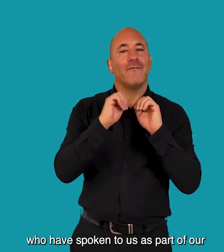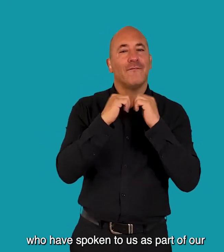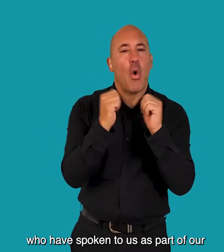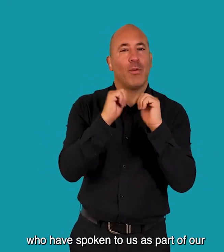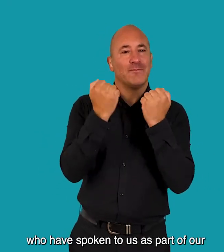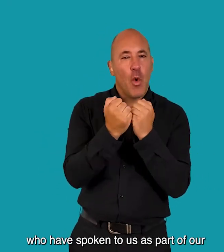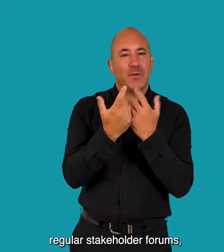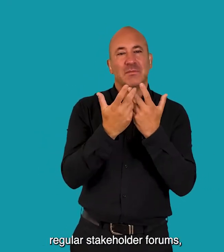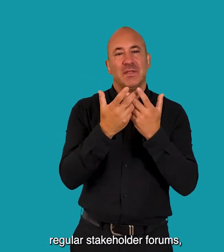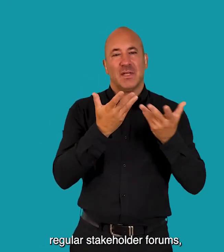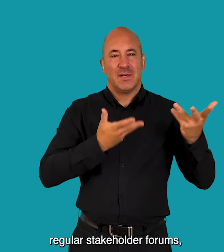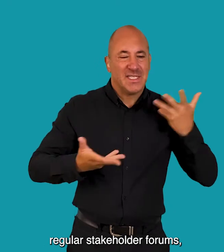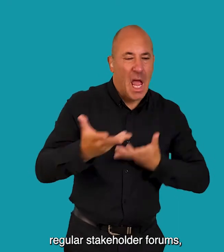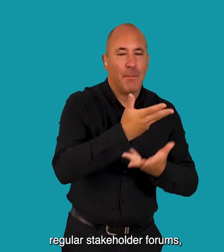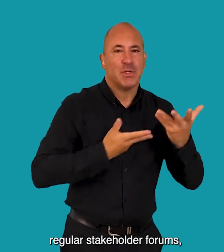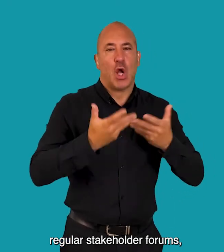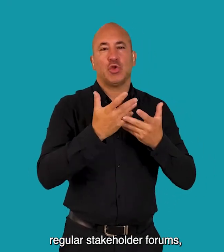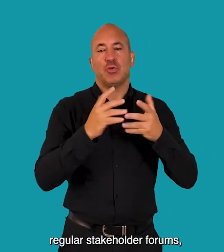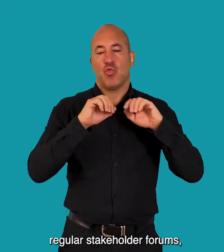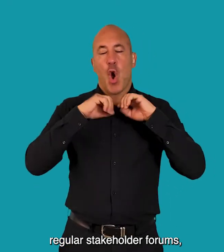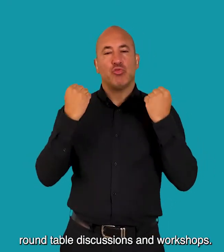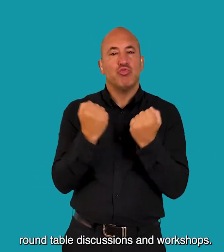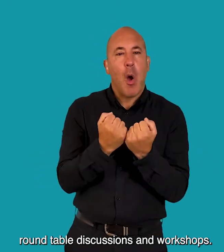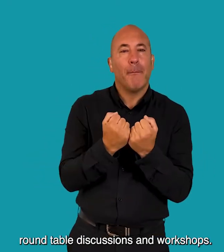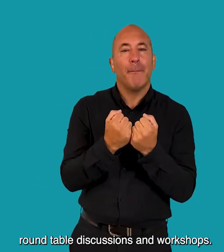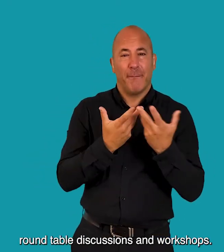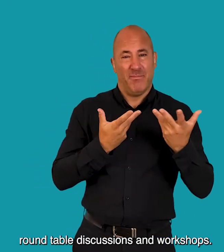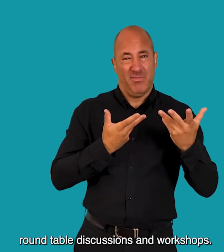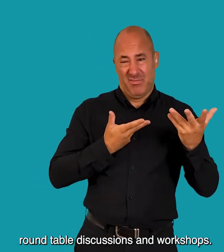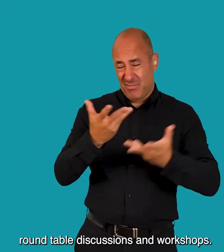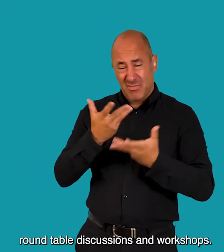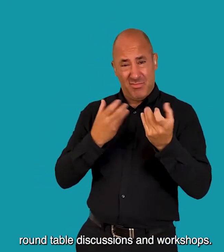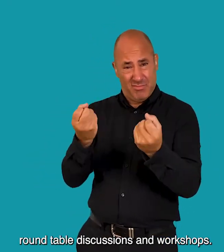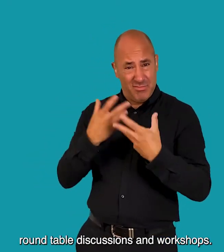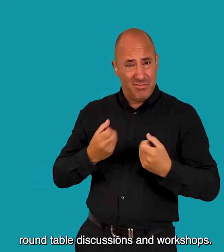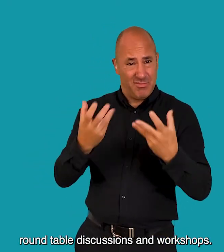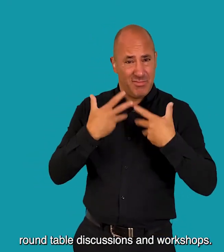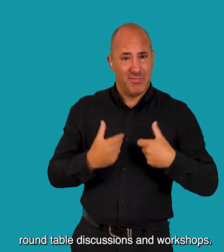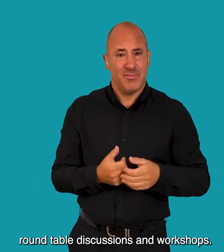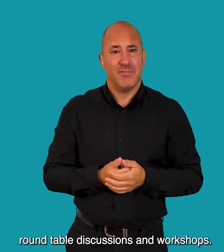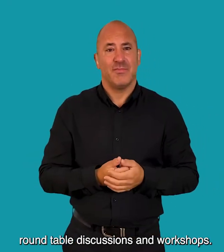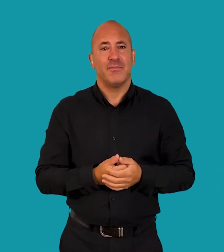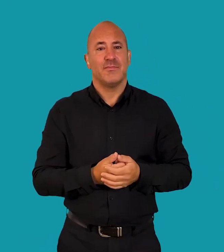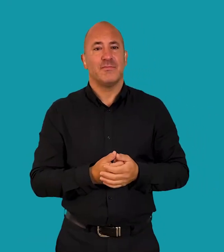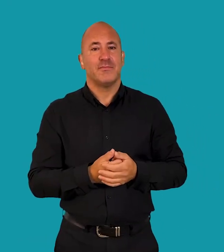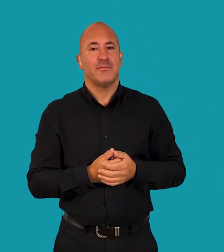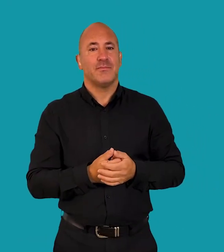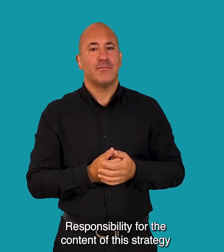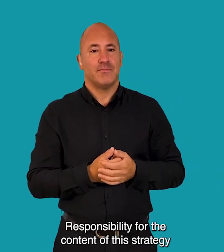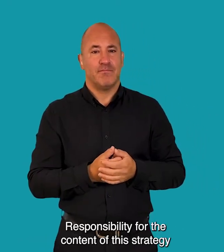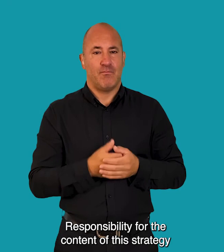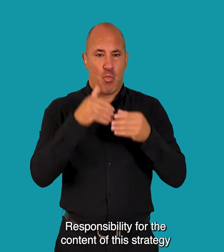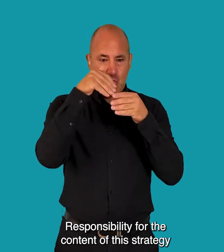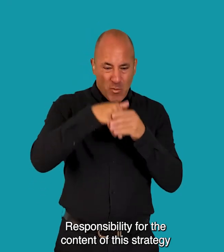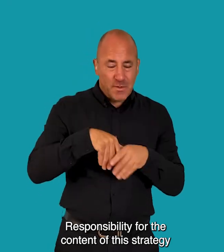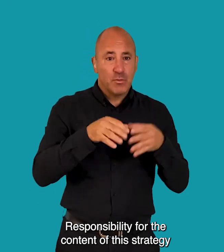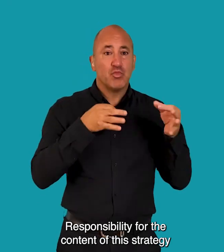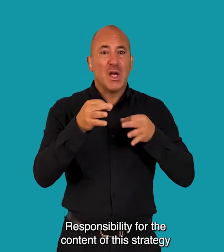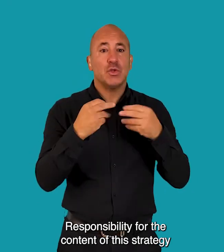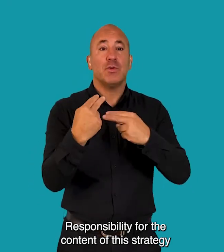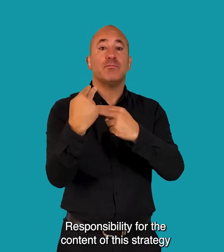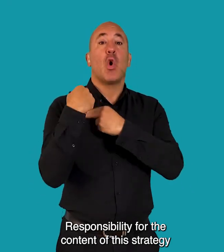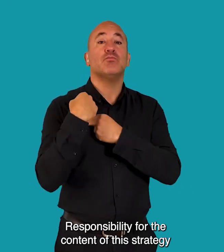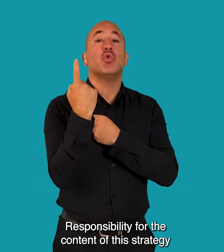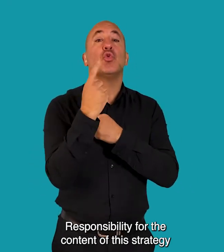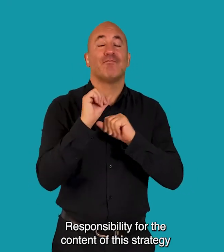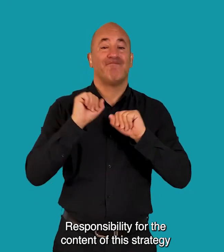to us as part of our regular stakeholder forums, round table discussions and workshops Responsibility for